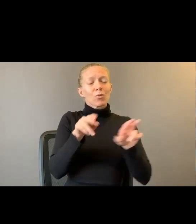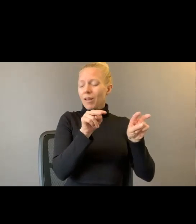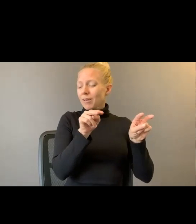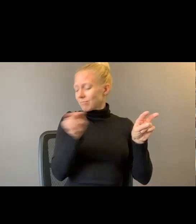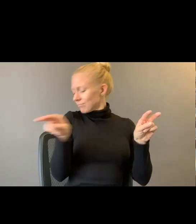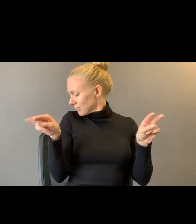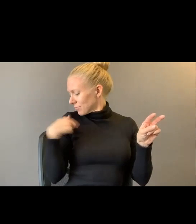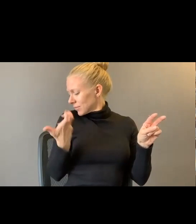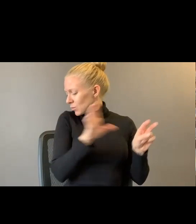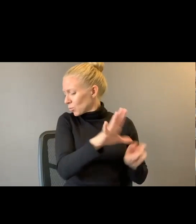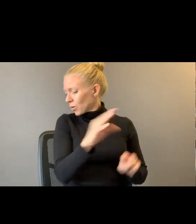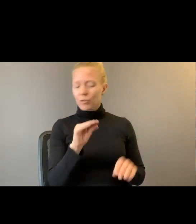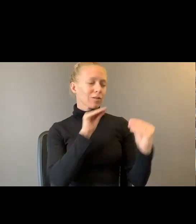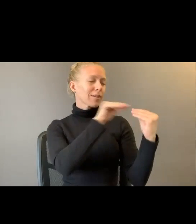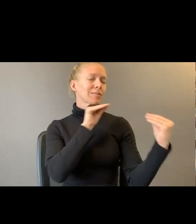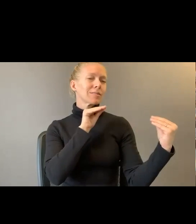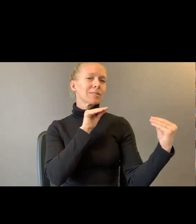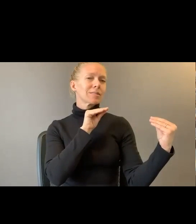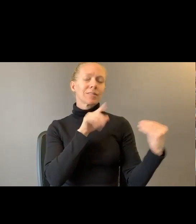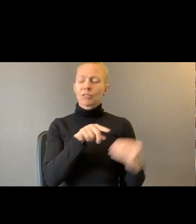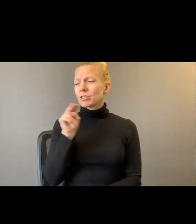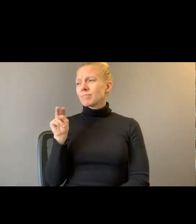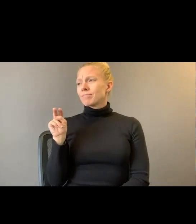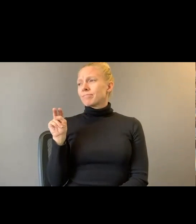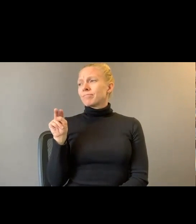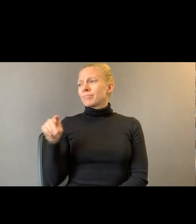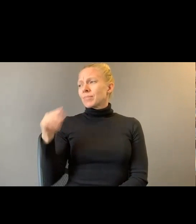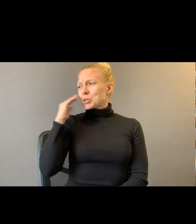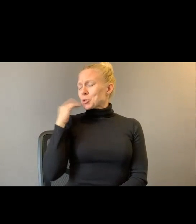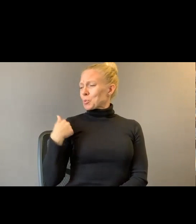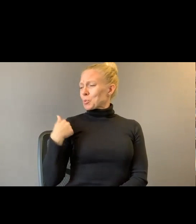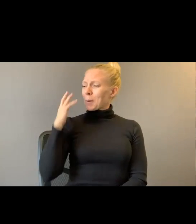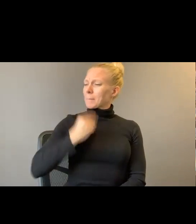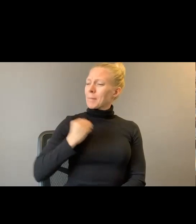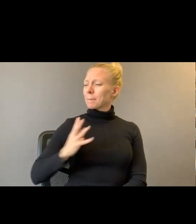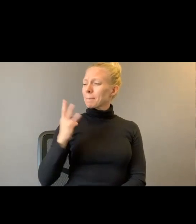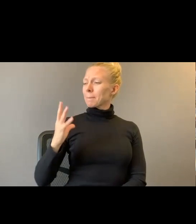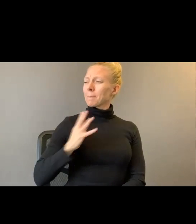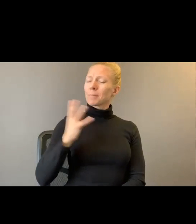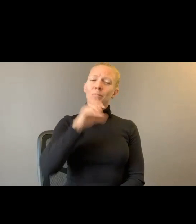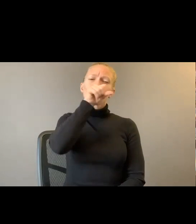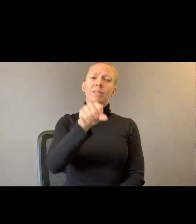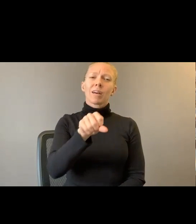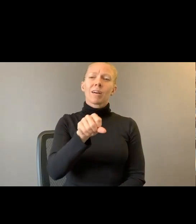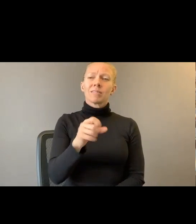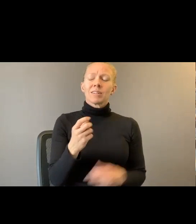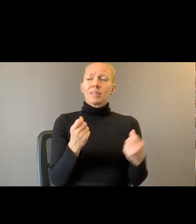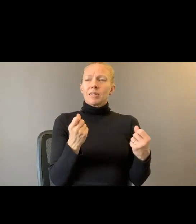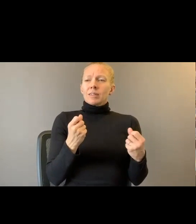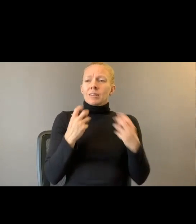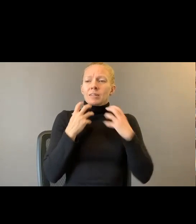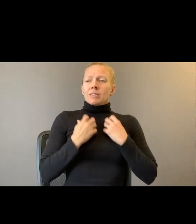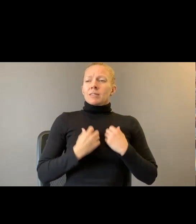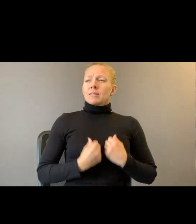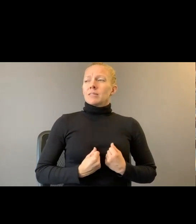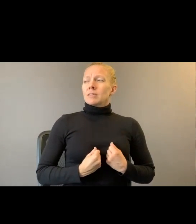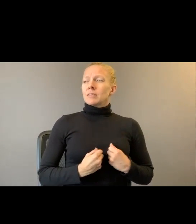squinted with worry. At my newfound love for adornment. Her knuckles white as she pulled away. I don't